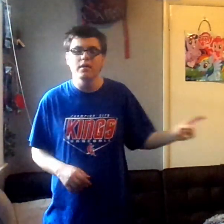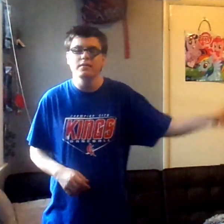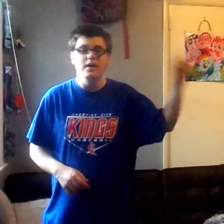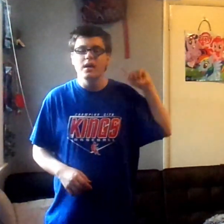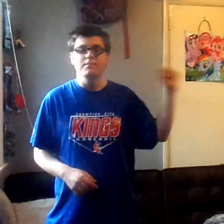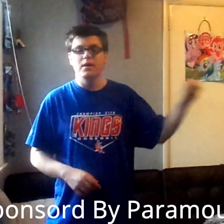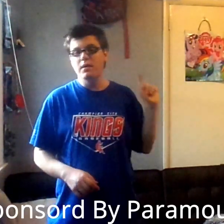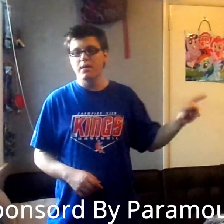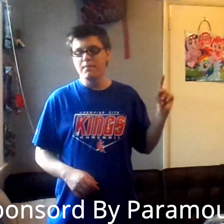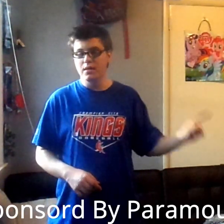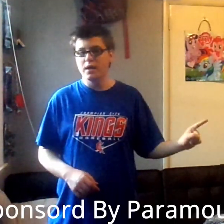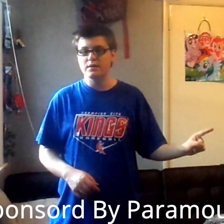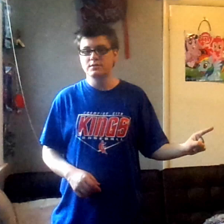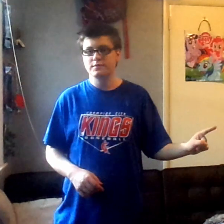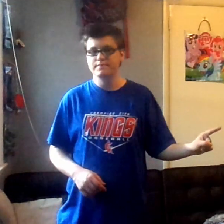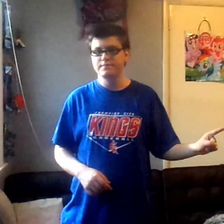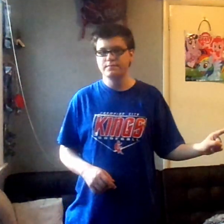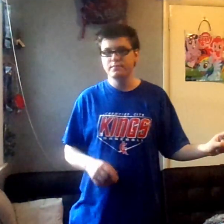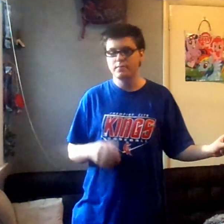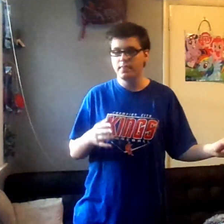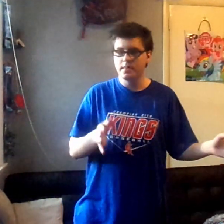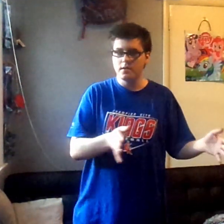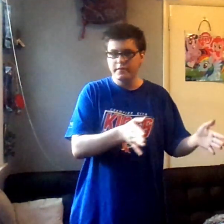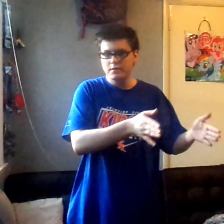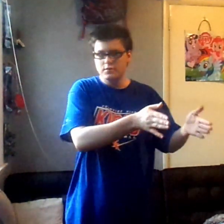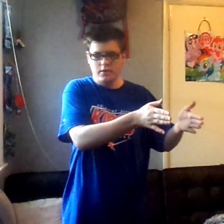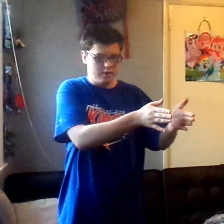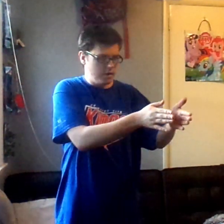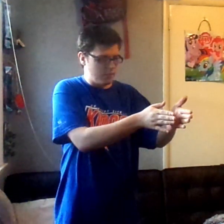Paramount+. So, anyway,